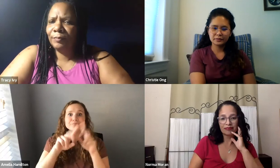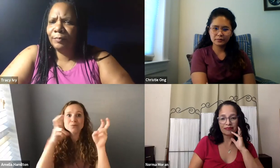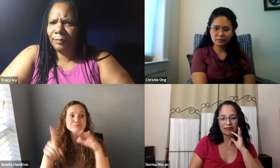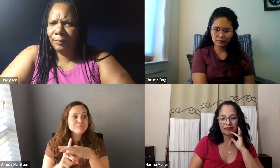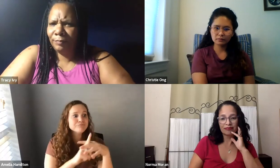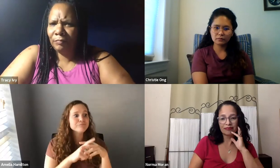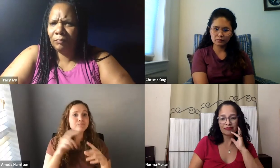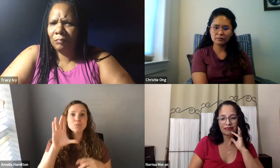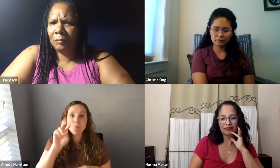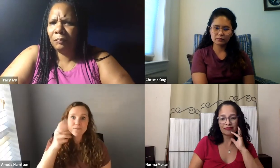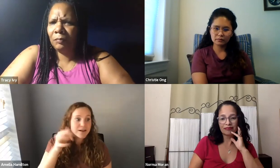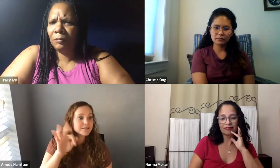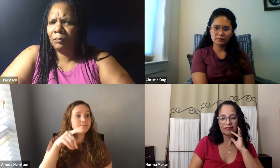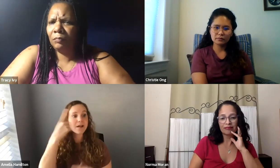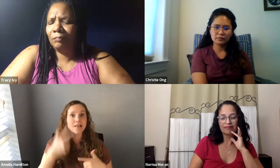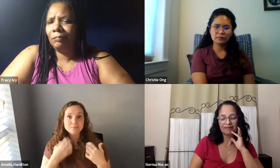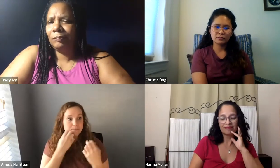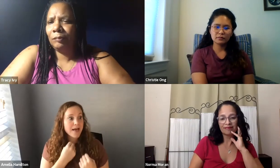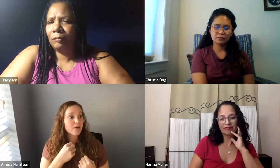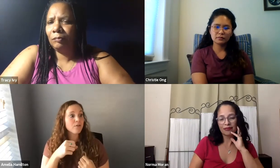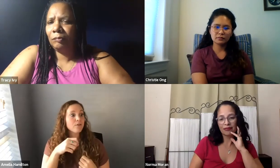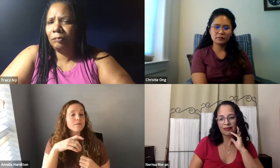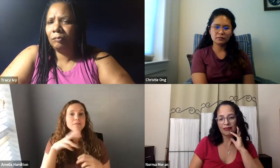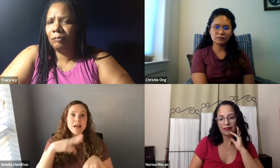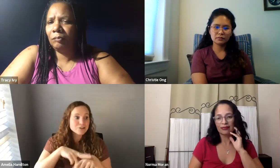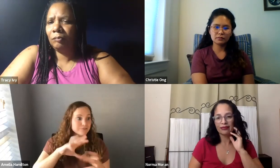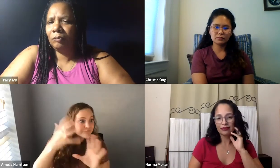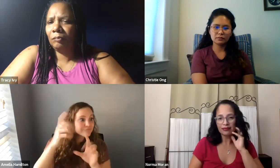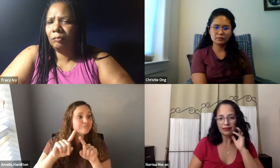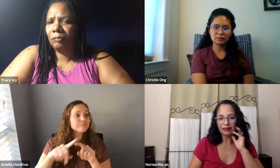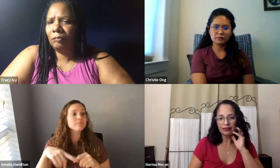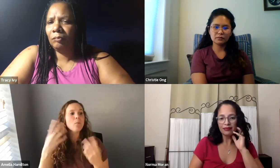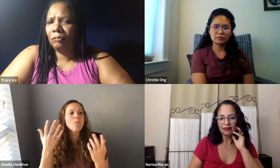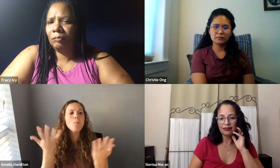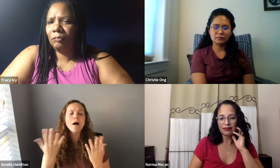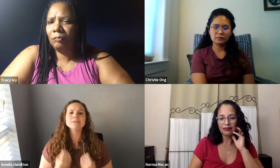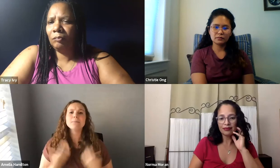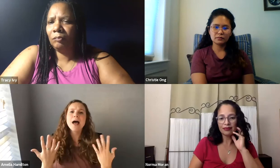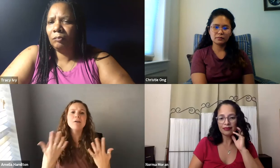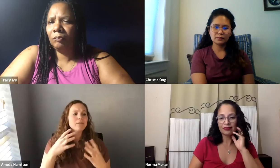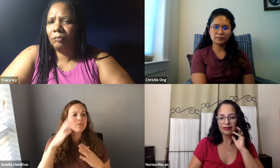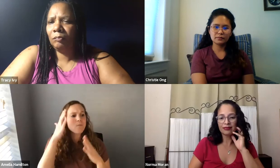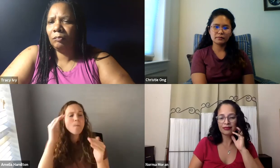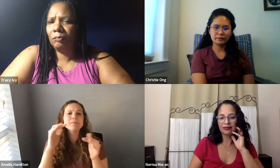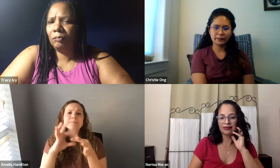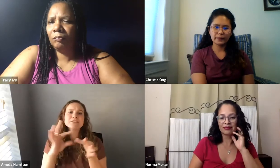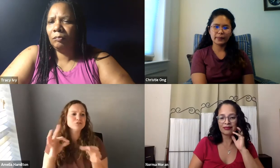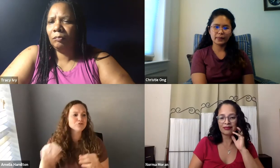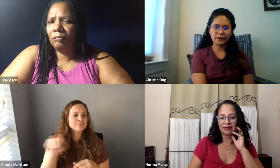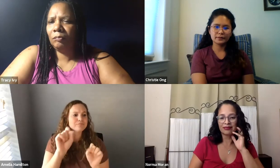Can you ask that question again? Sure. As you know, with the chaotic issues going on in the world, COVID, Black Lives Matter,